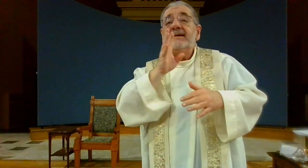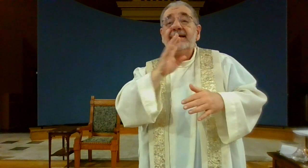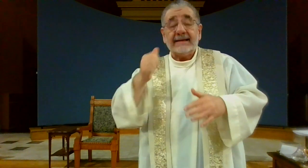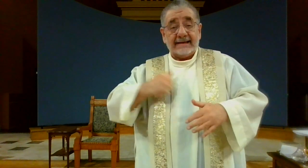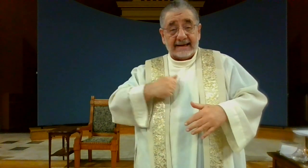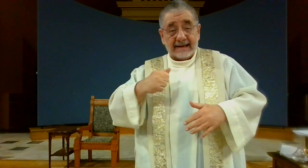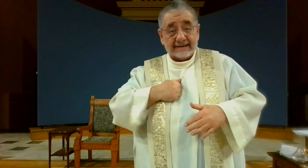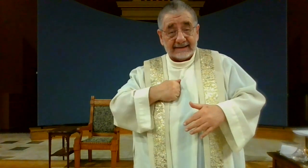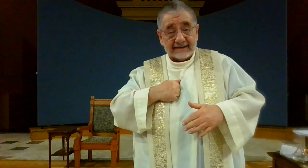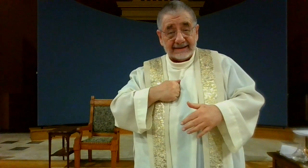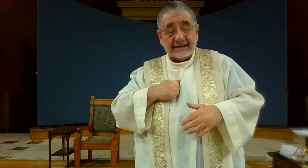French-speaking Canadians.